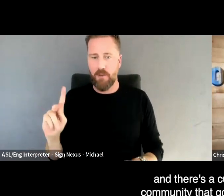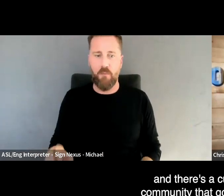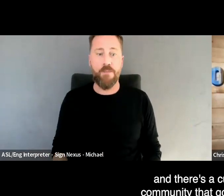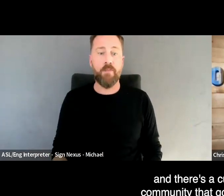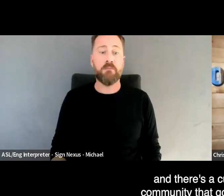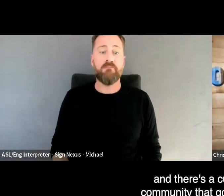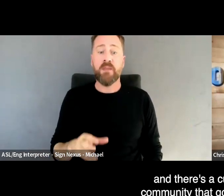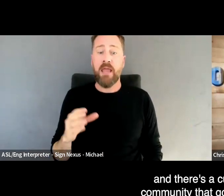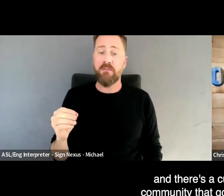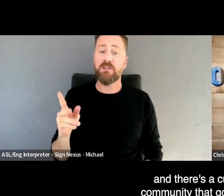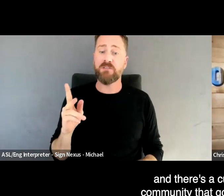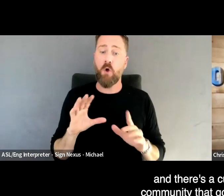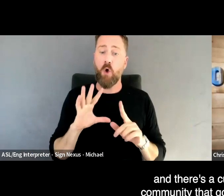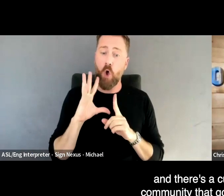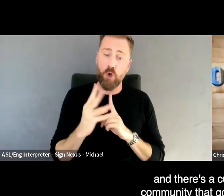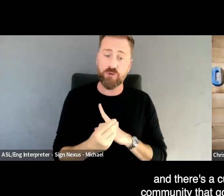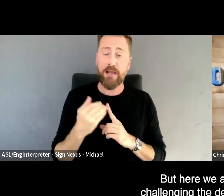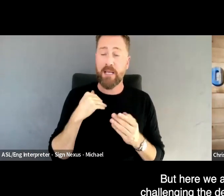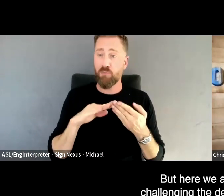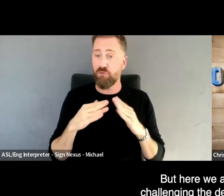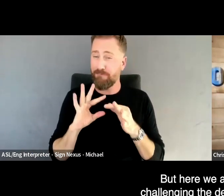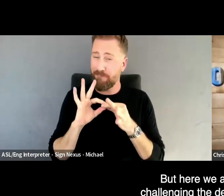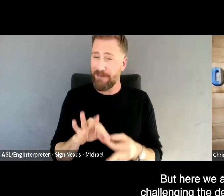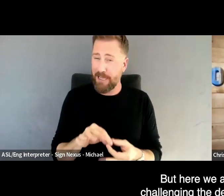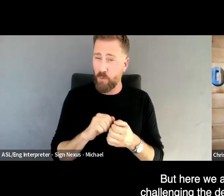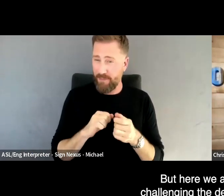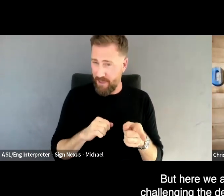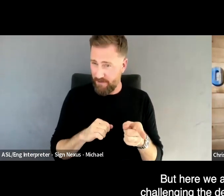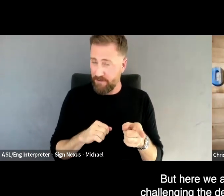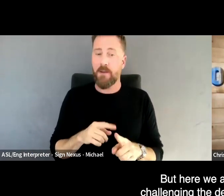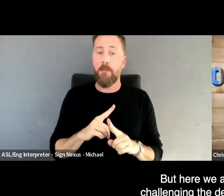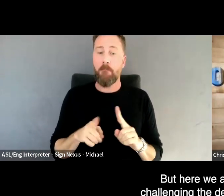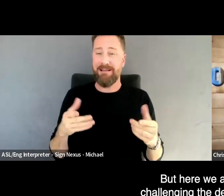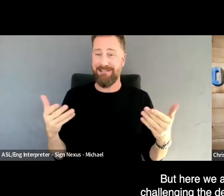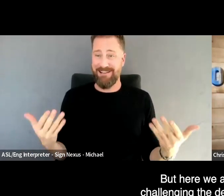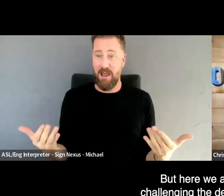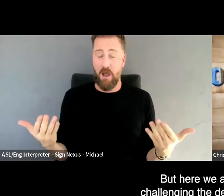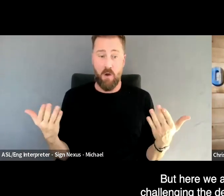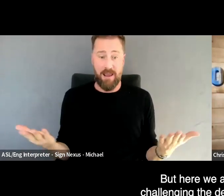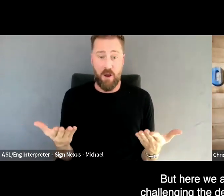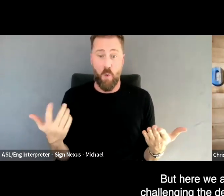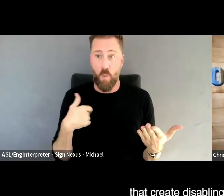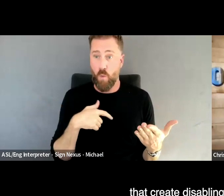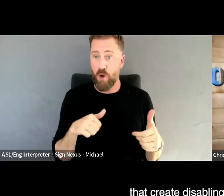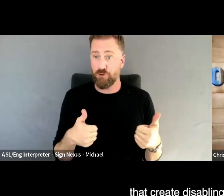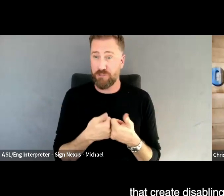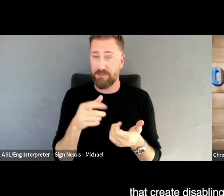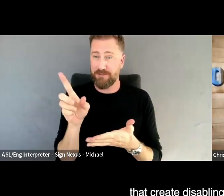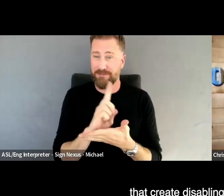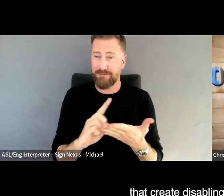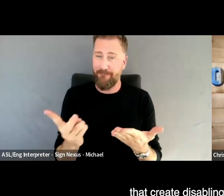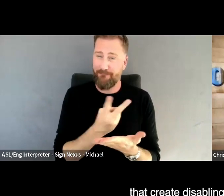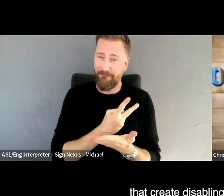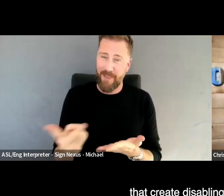culture and community that goes with this. But here we're really challenging the design failures that create